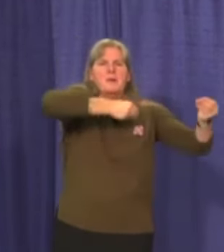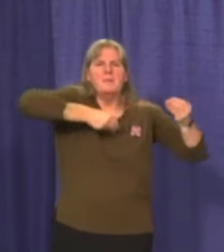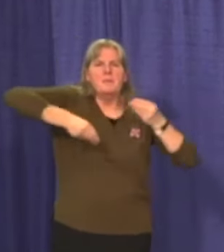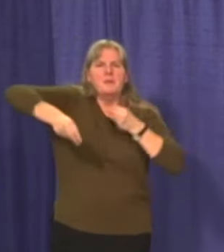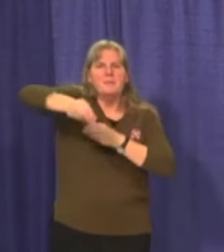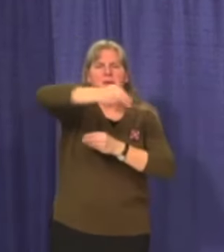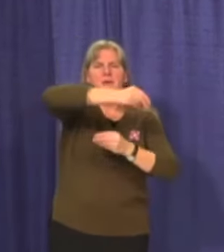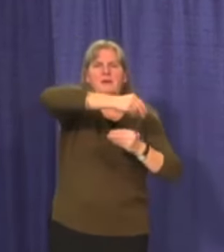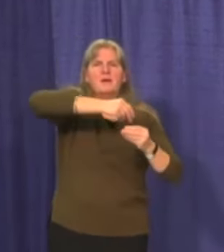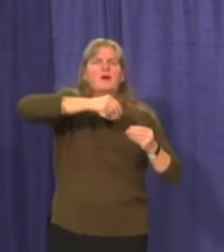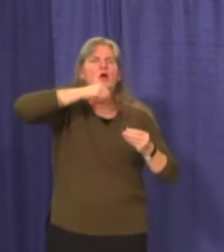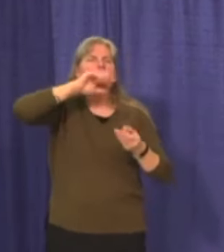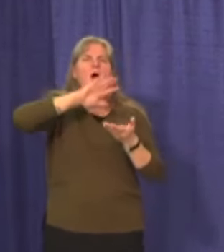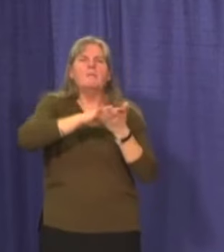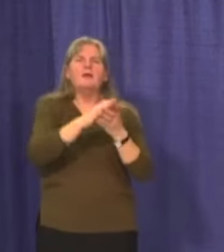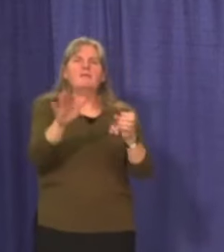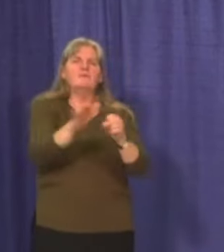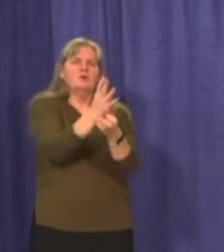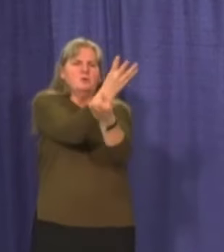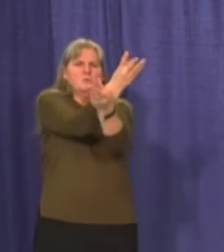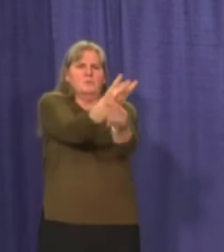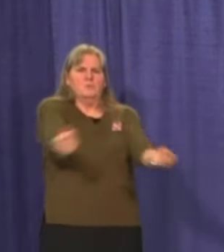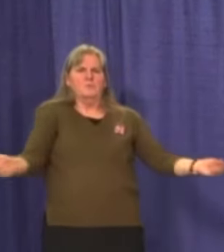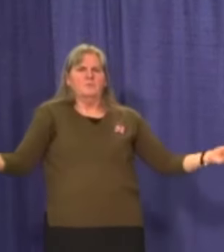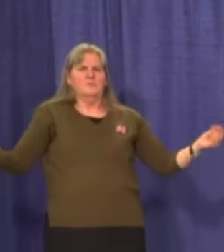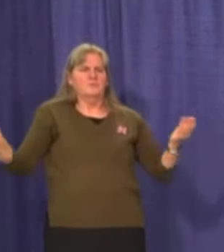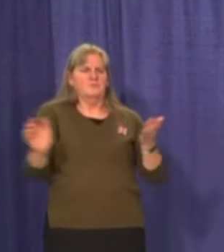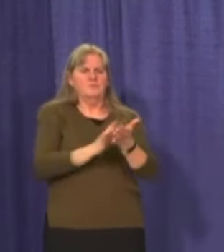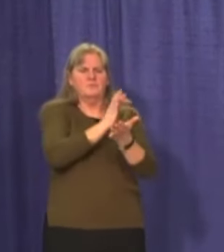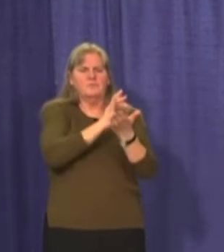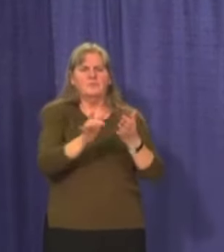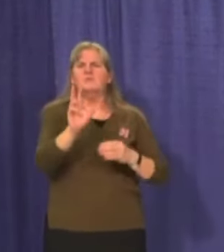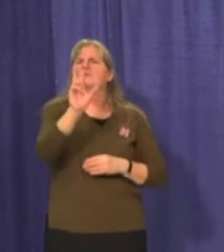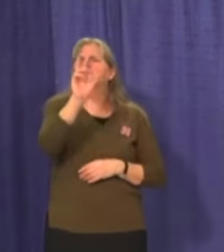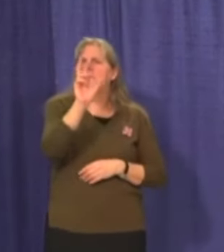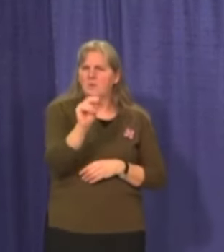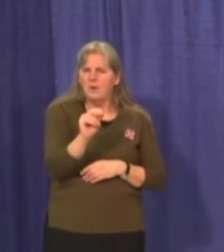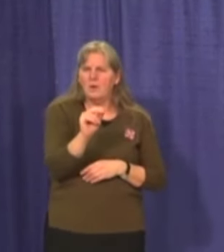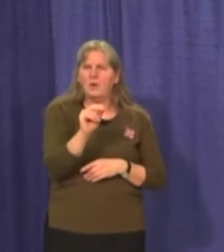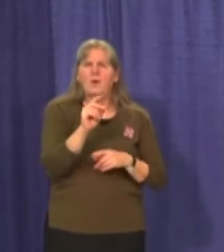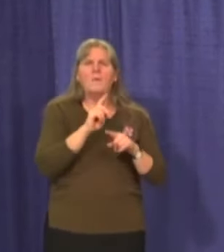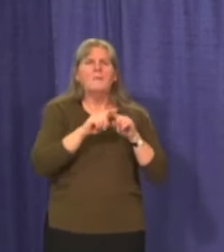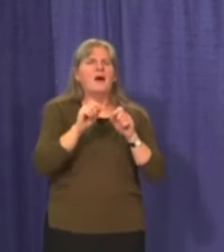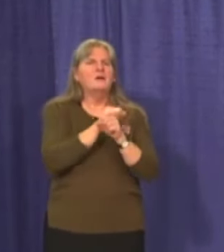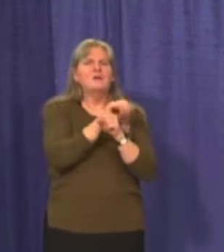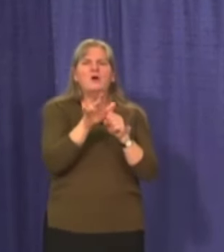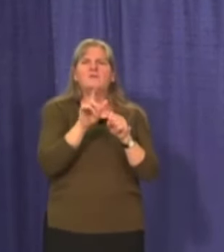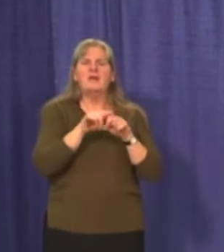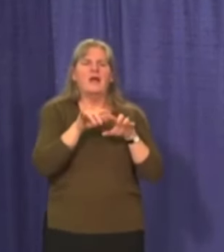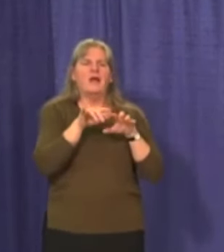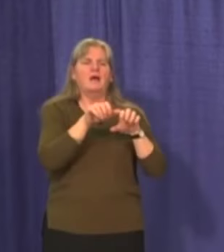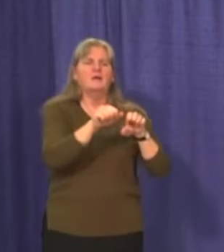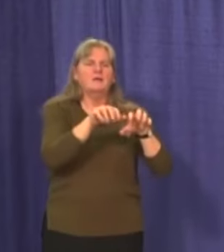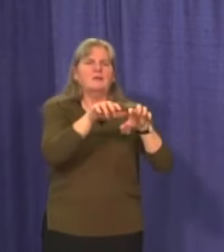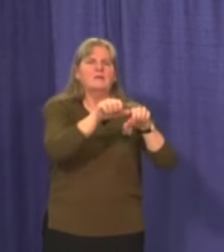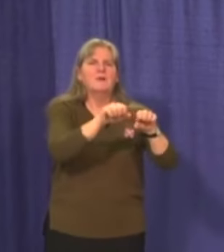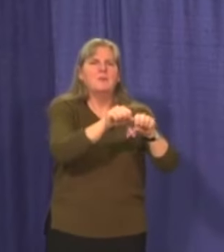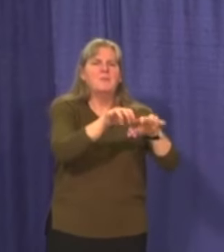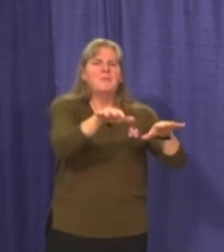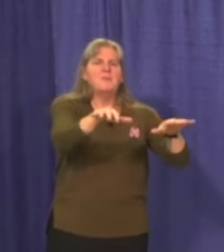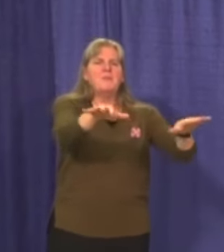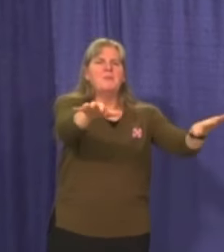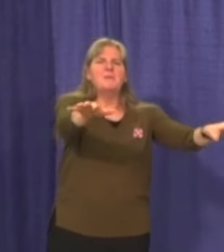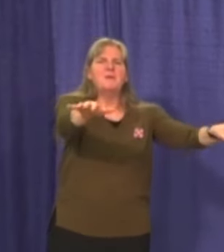virus will be completely eliminated. It means it would not really have enough grip on, on enough susceptible people